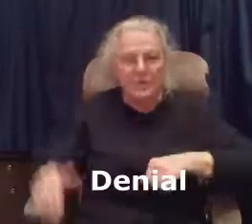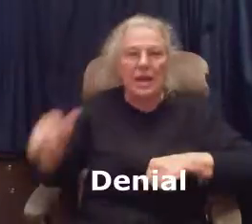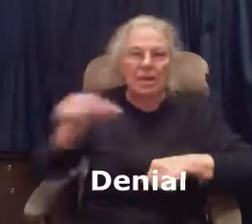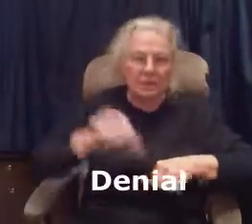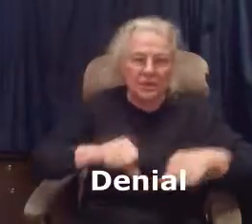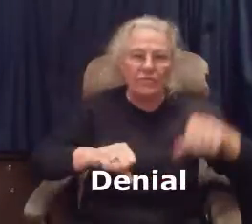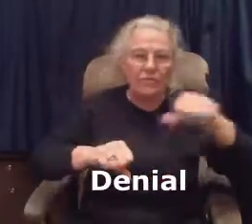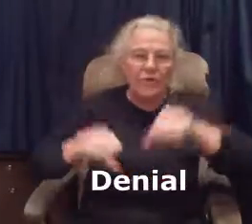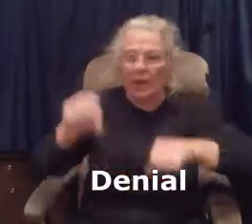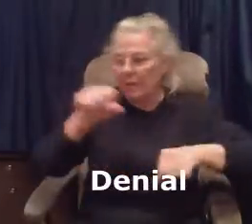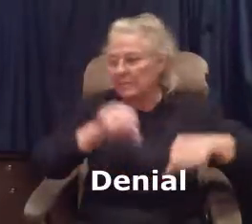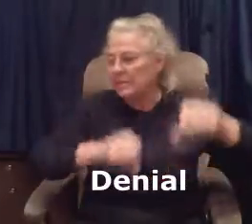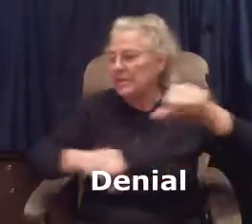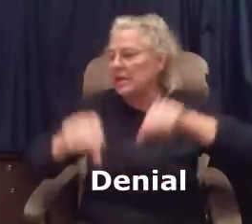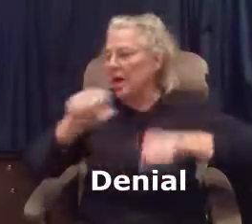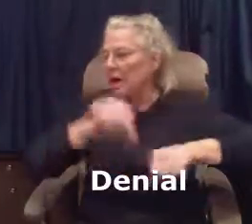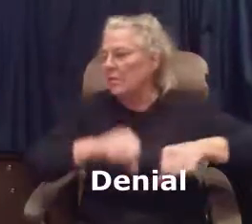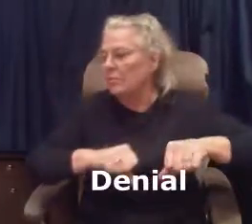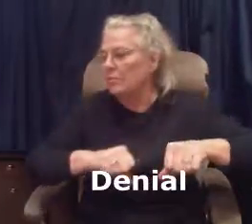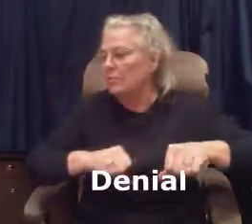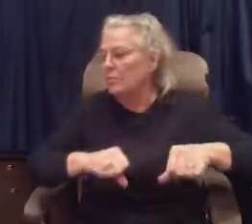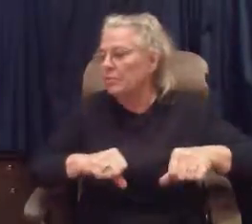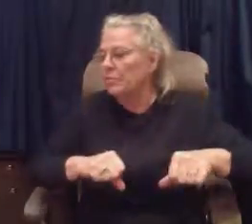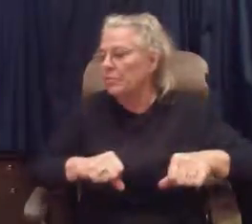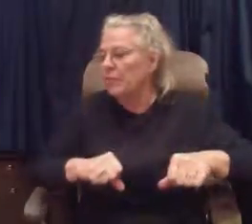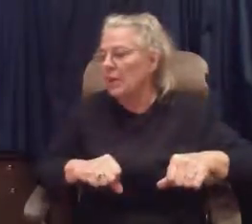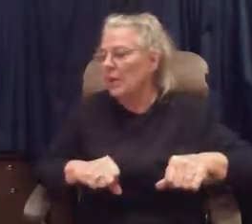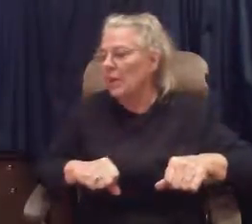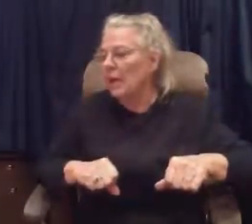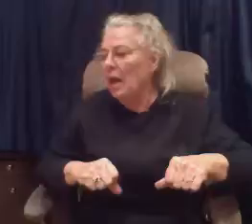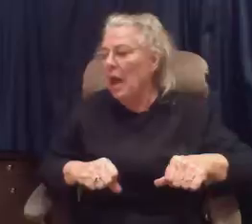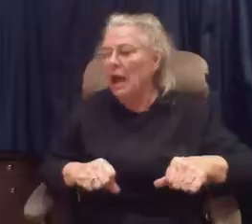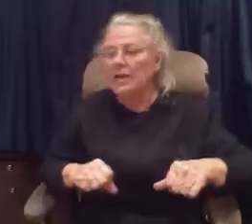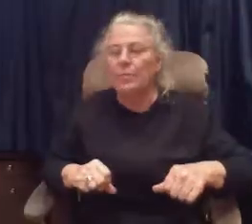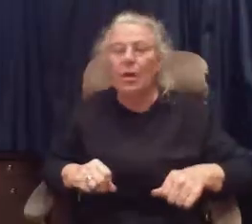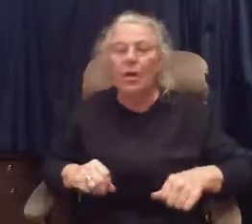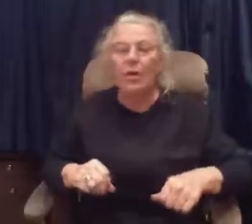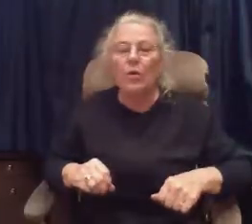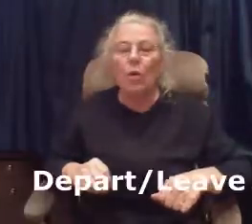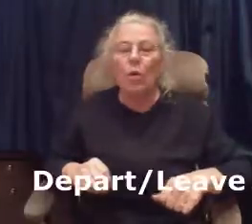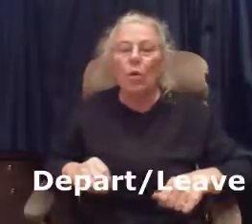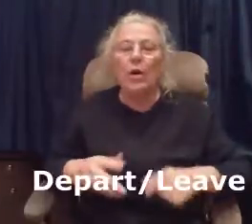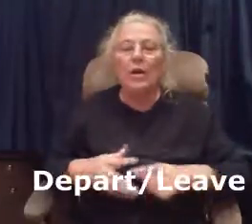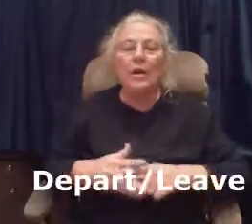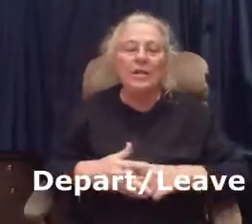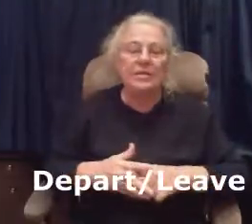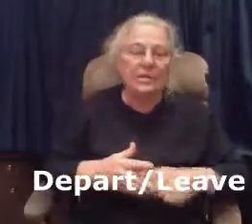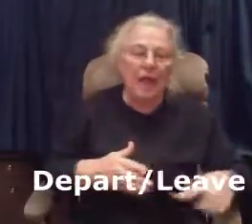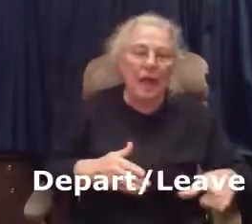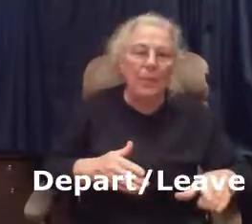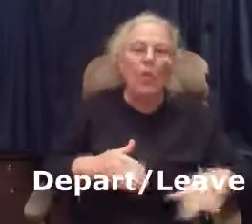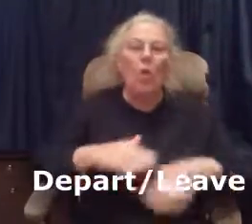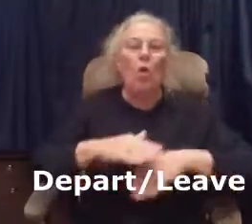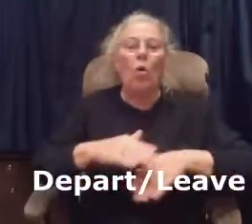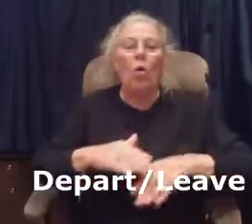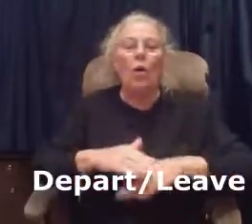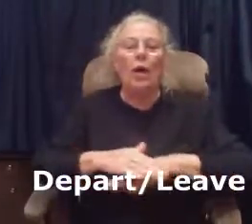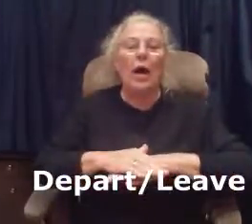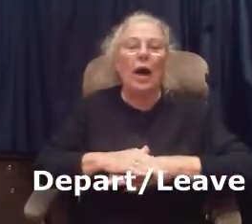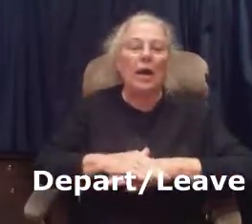down several times. Denial. I depart or escape or I